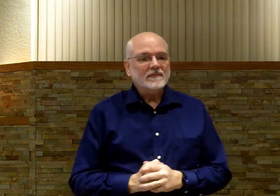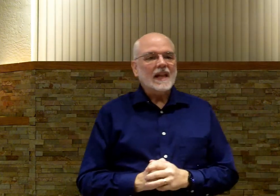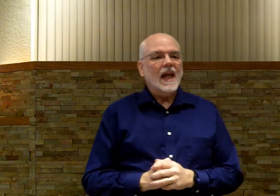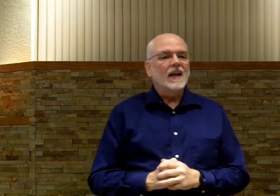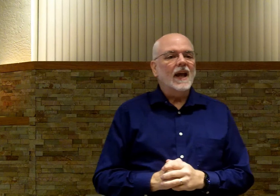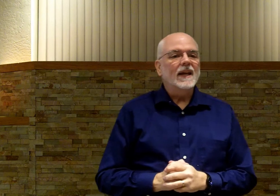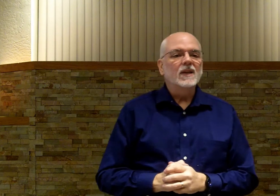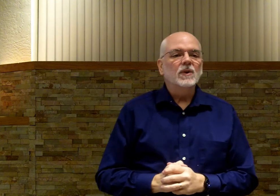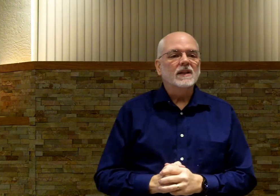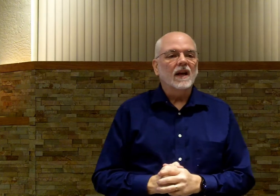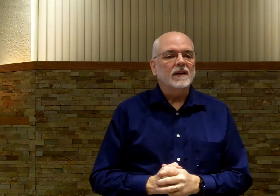I gladly resign.